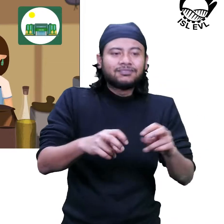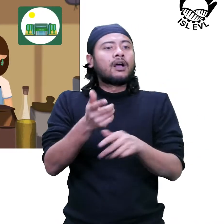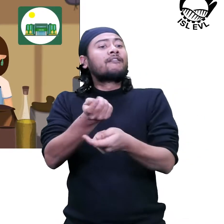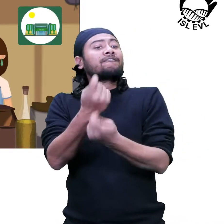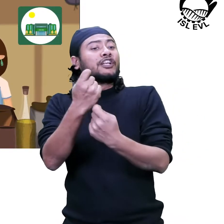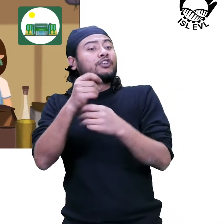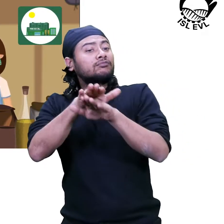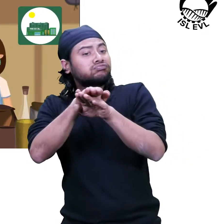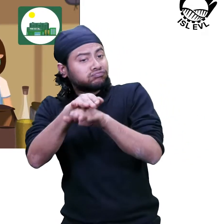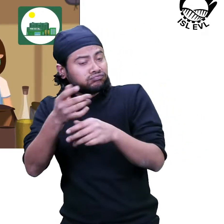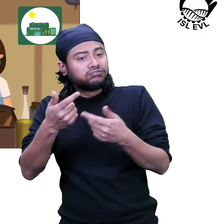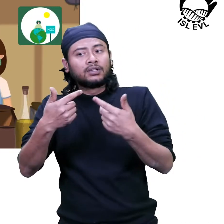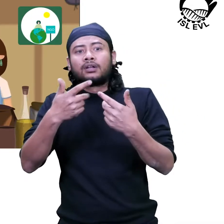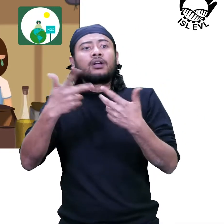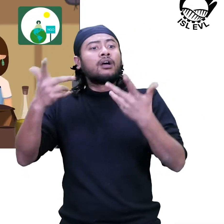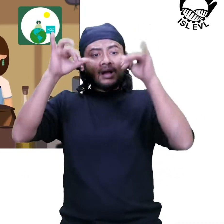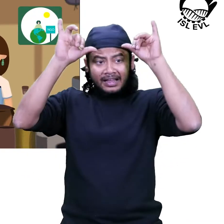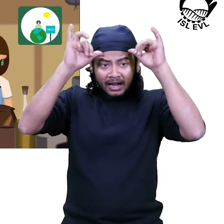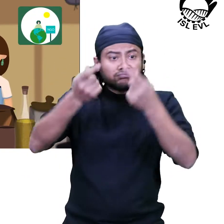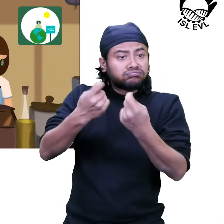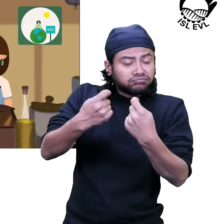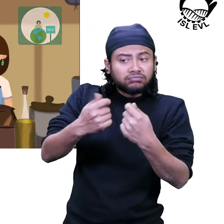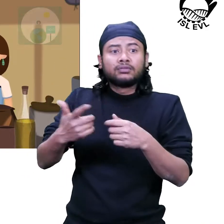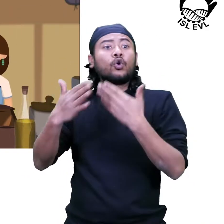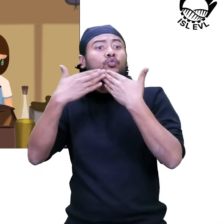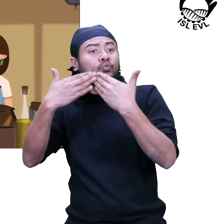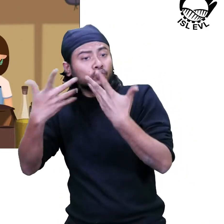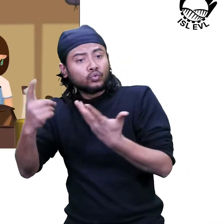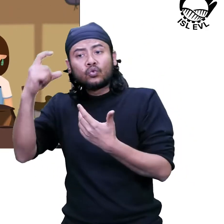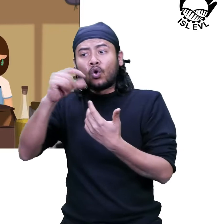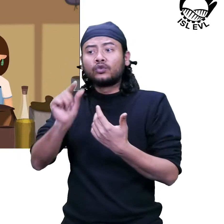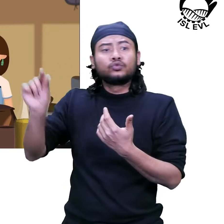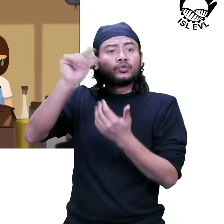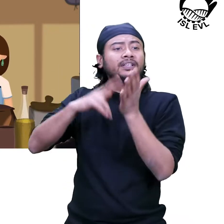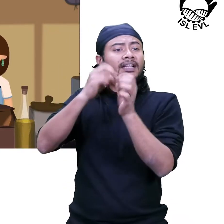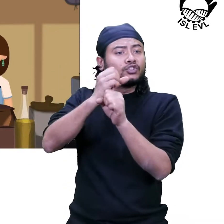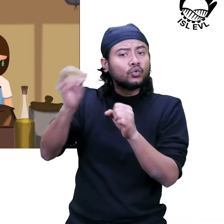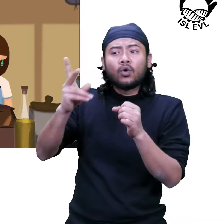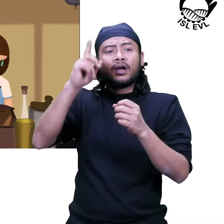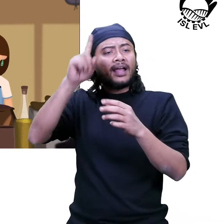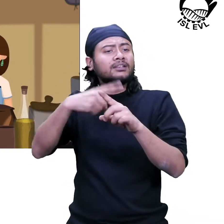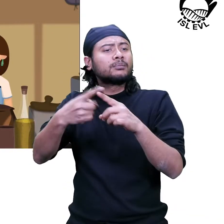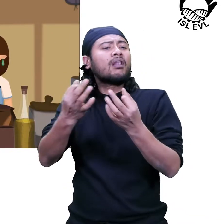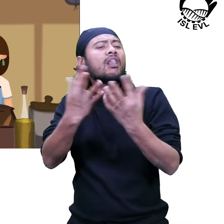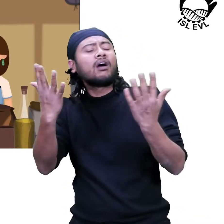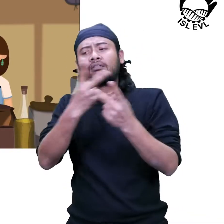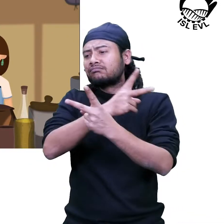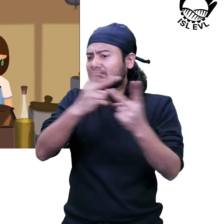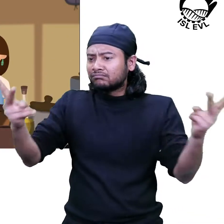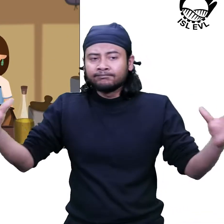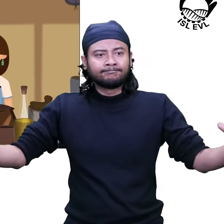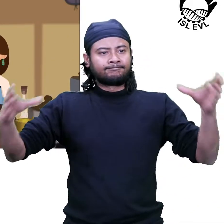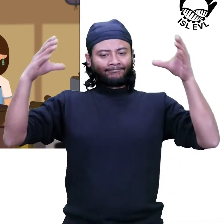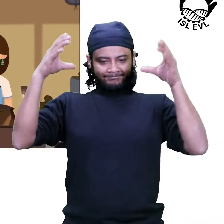colleges, schools and NGOs. All these people bring their knowledge and unique perspectives